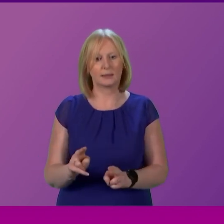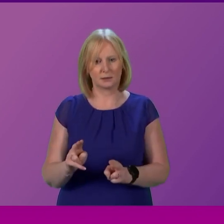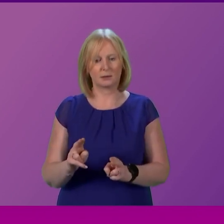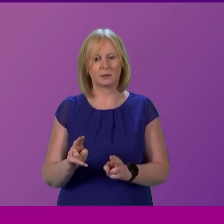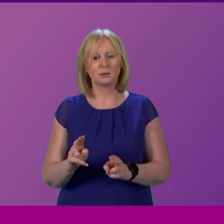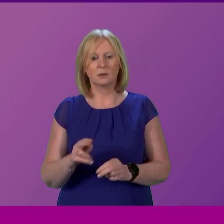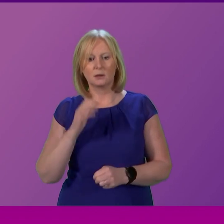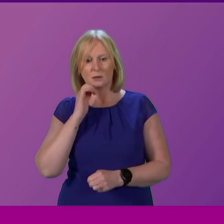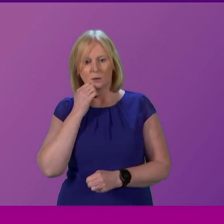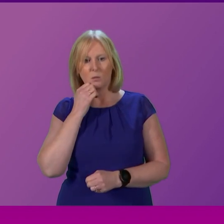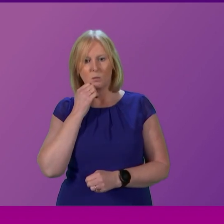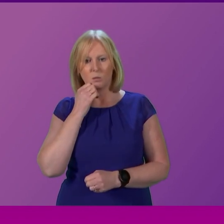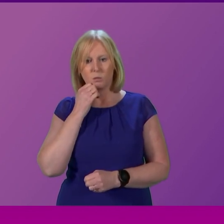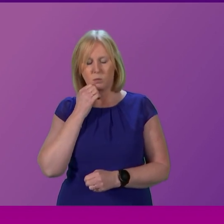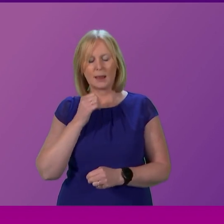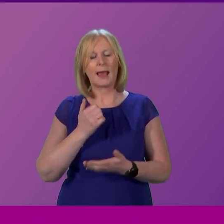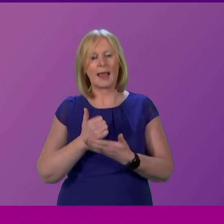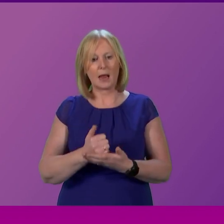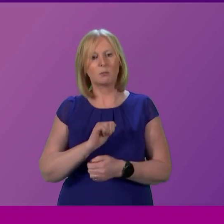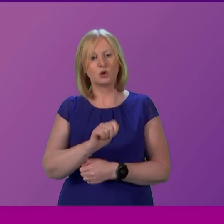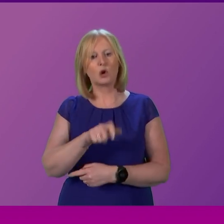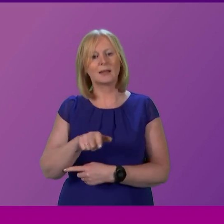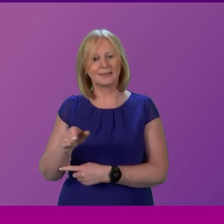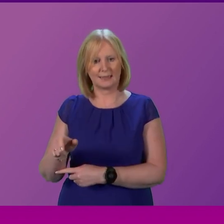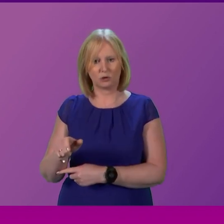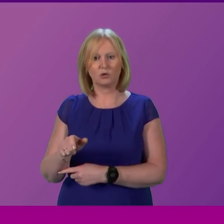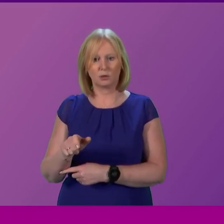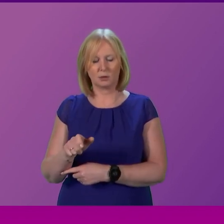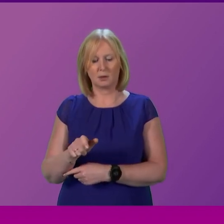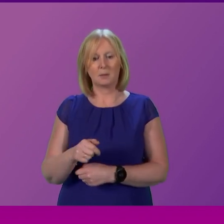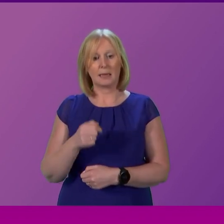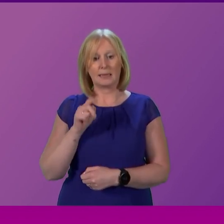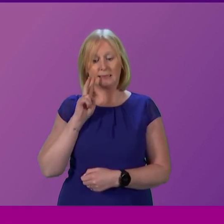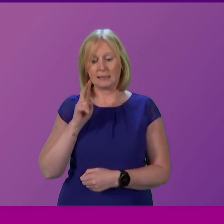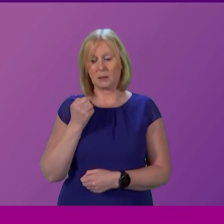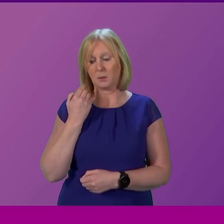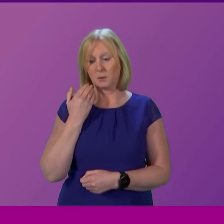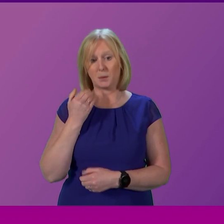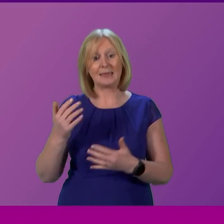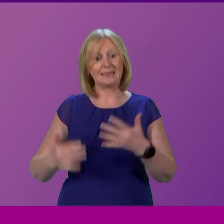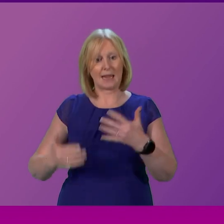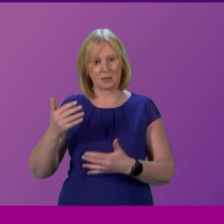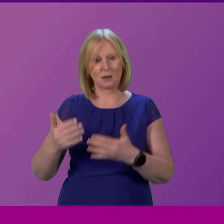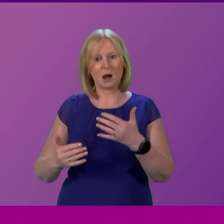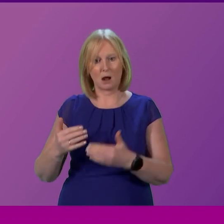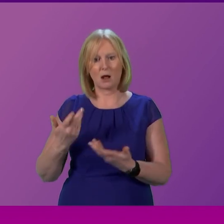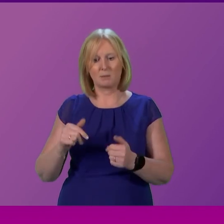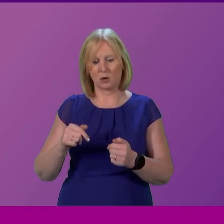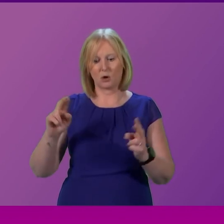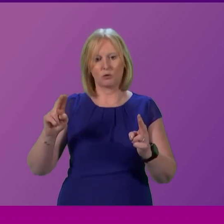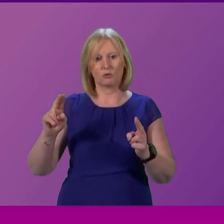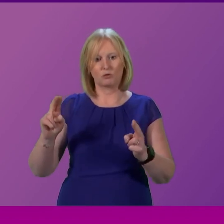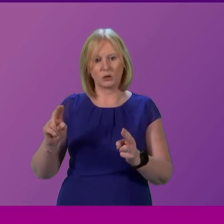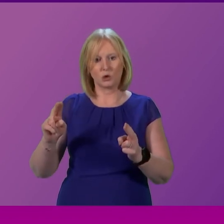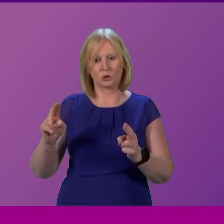who are struggling to get through to NHS 24 I've seen the latest data and we are seeing reduction in